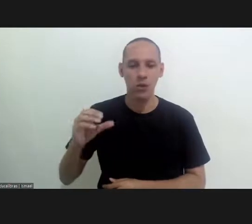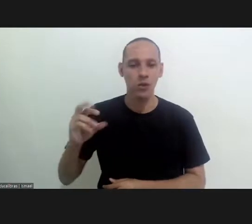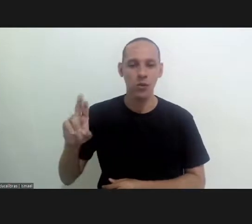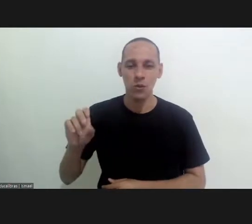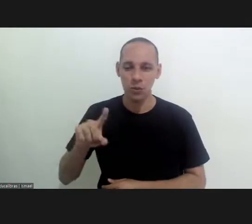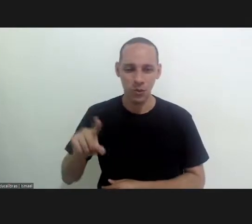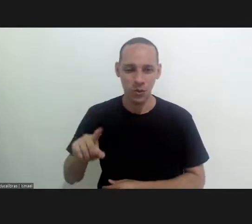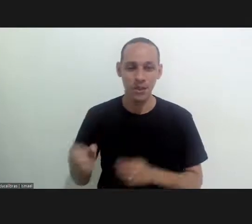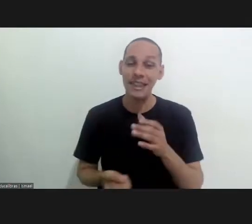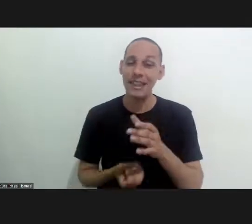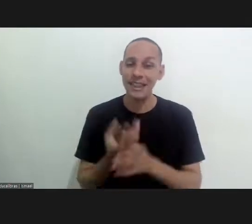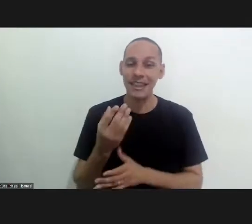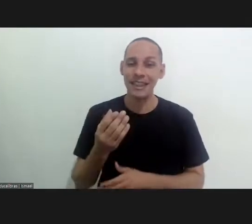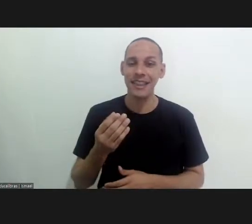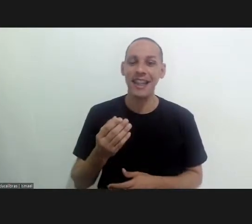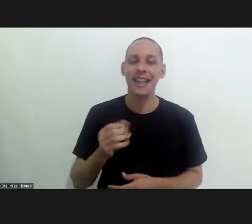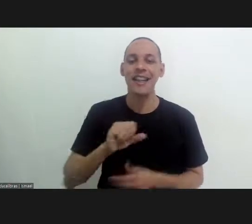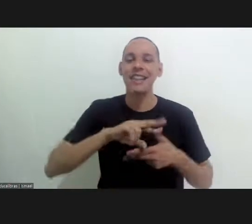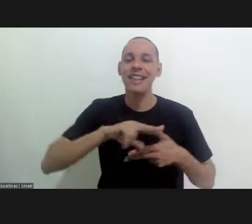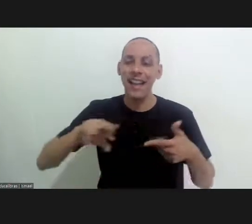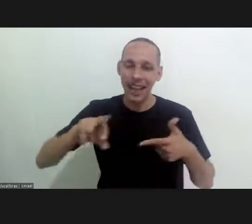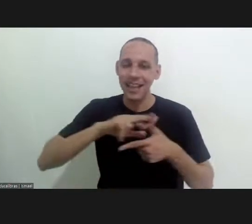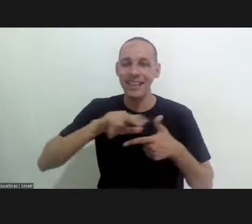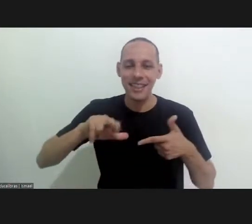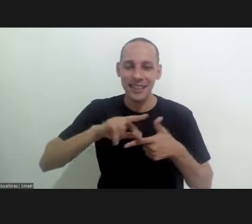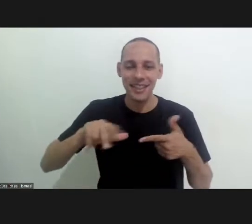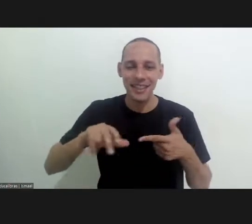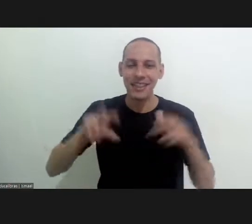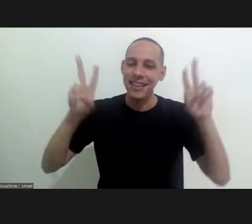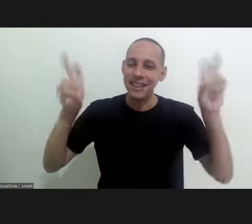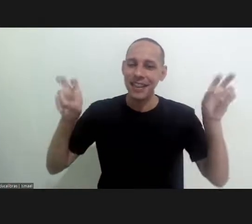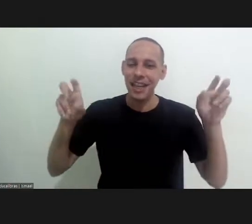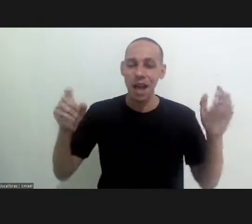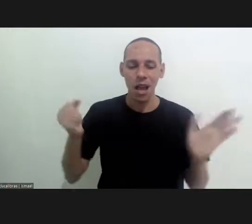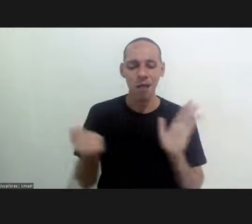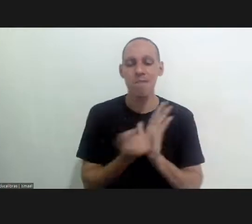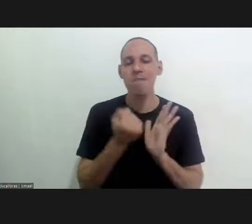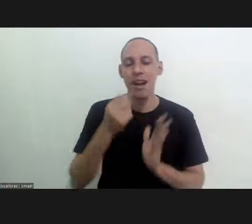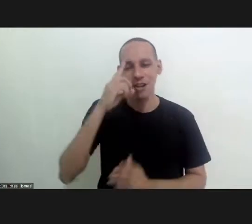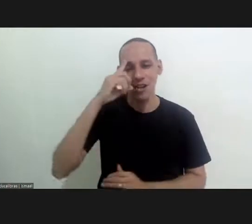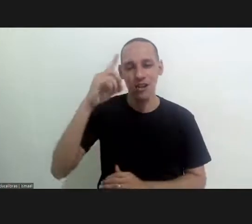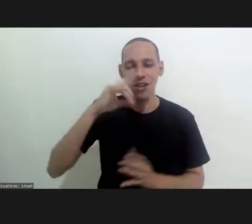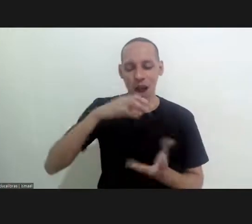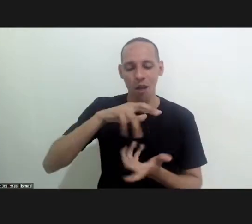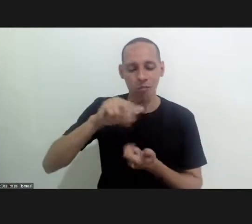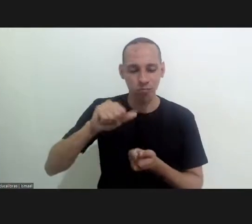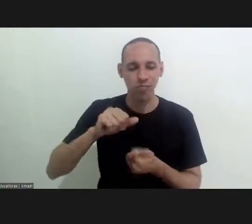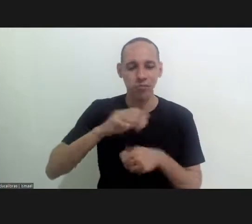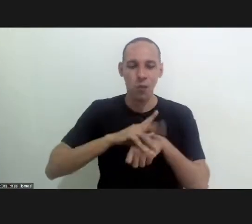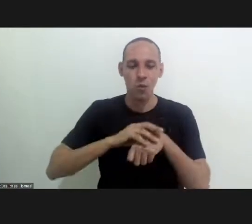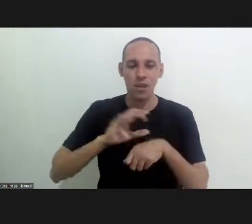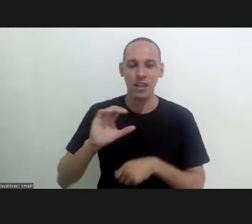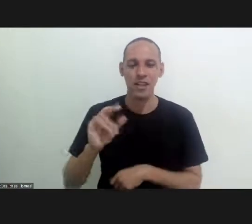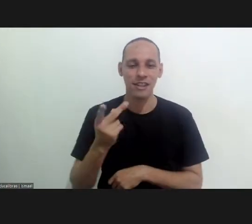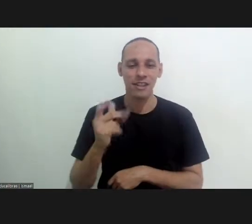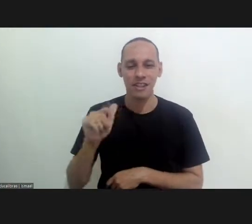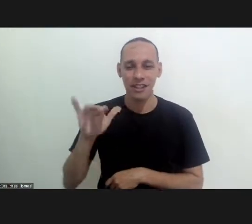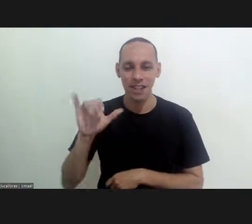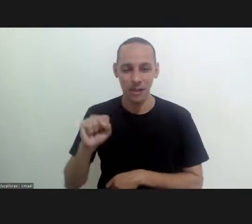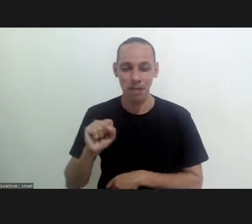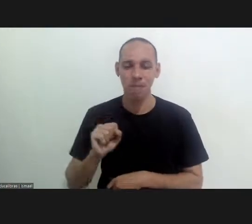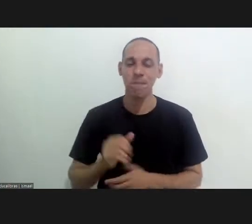launch of this uh series which is a landmark of a World Chagas Day.